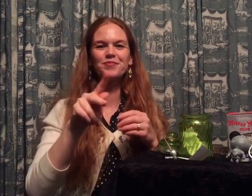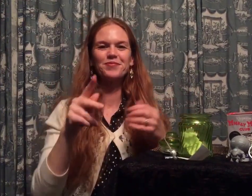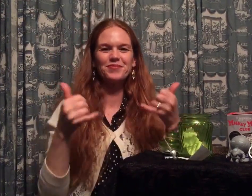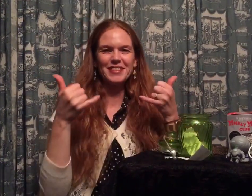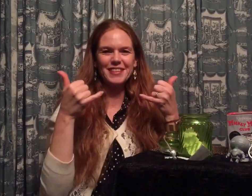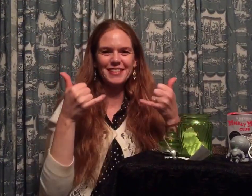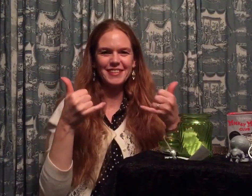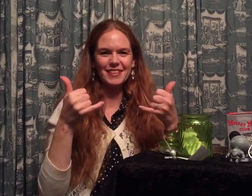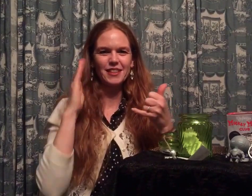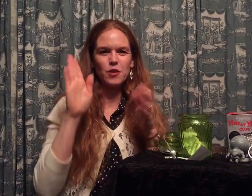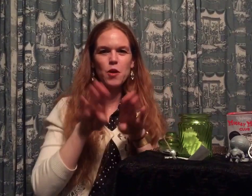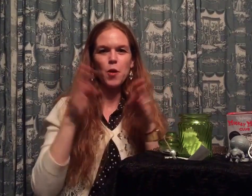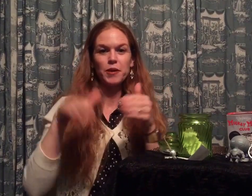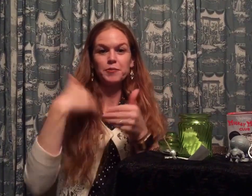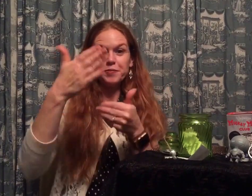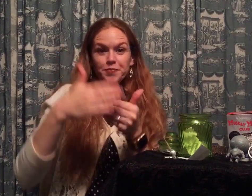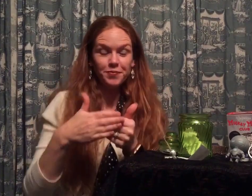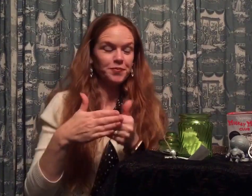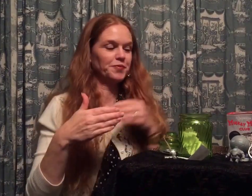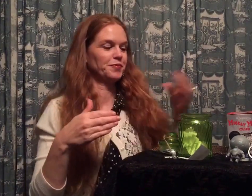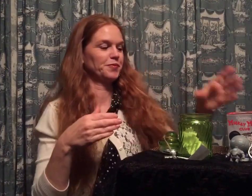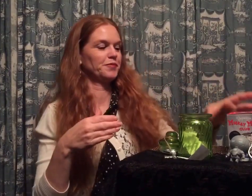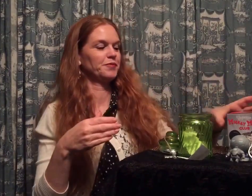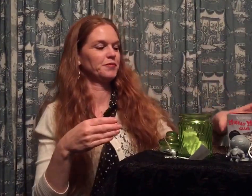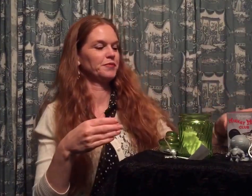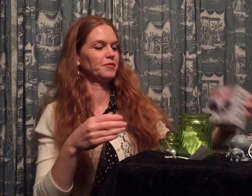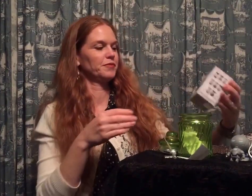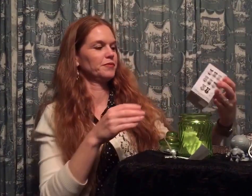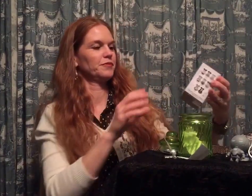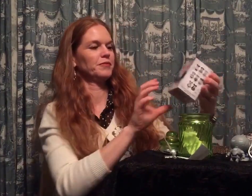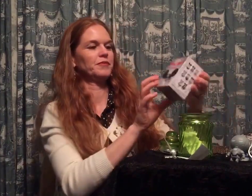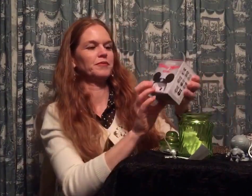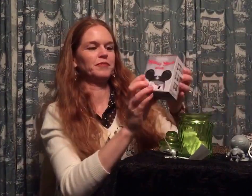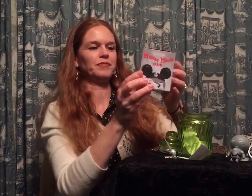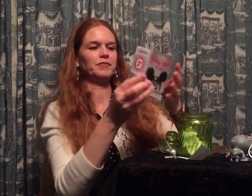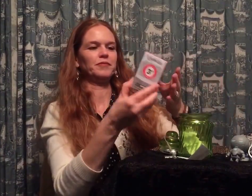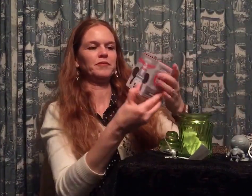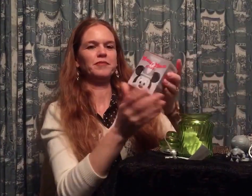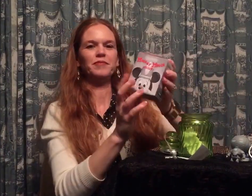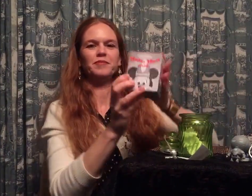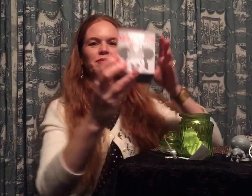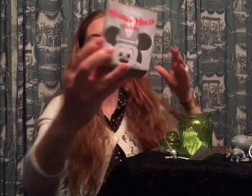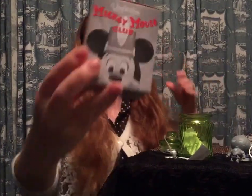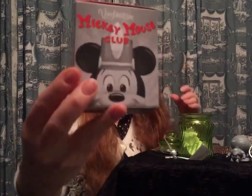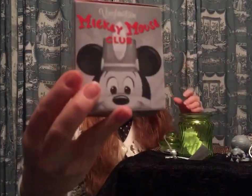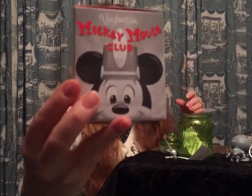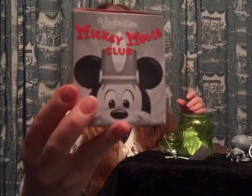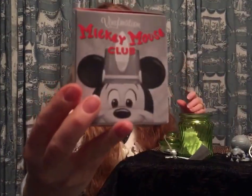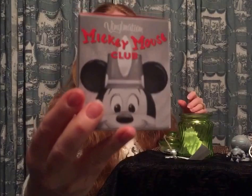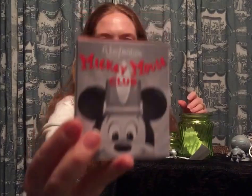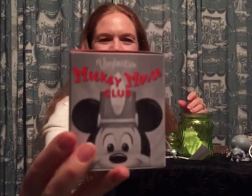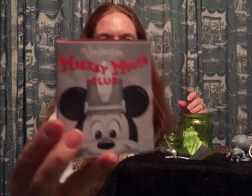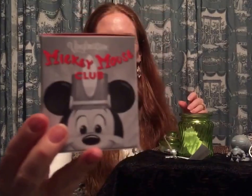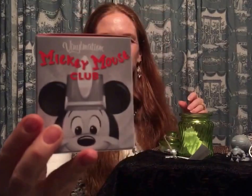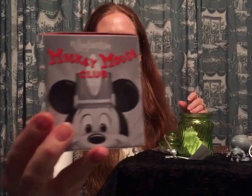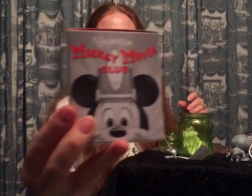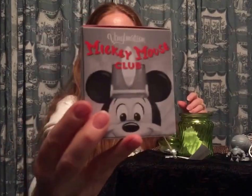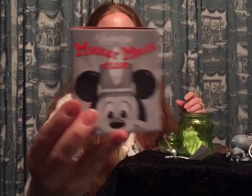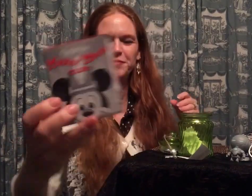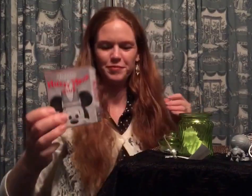Mouse, Mickey Mouse Forever let us hold our banner high, high, high, high Come along and sing a